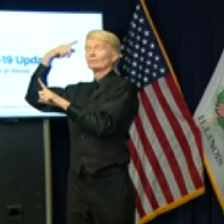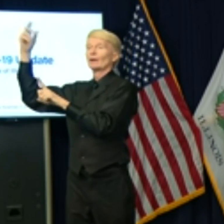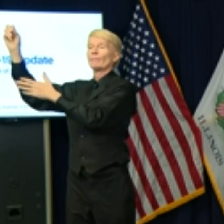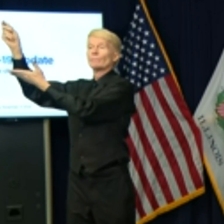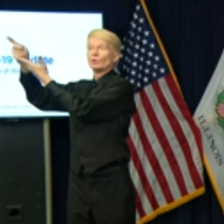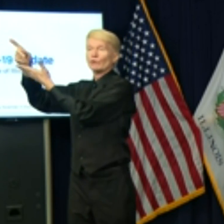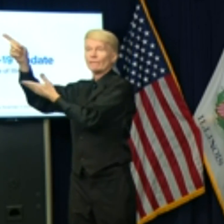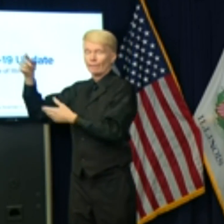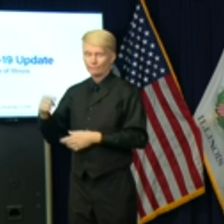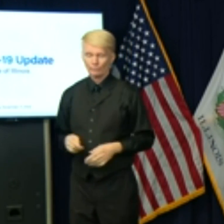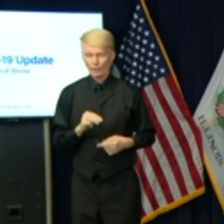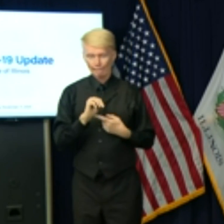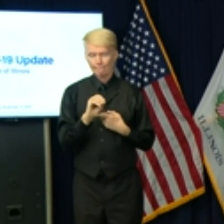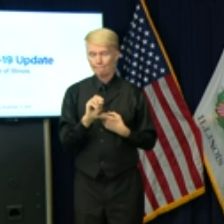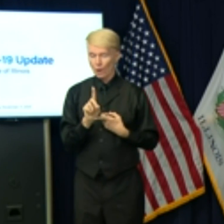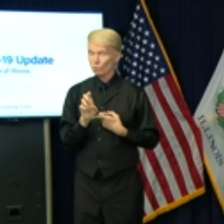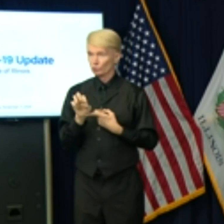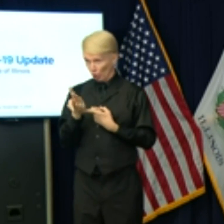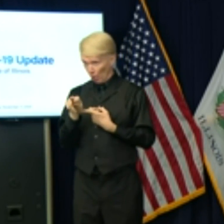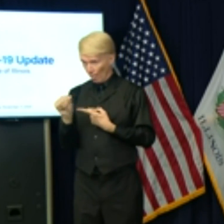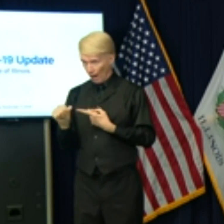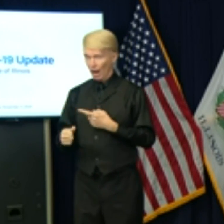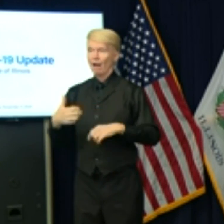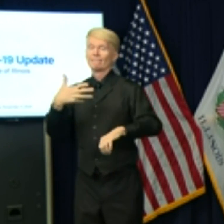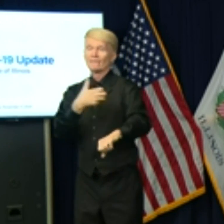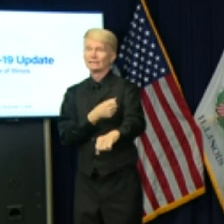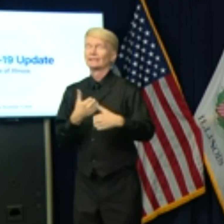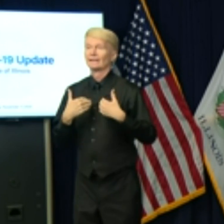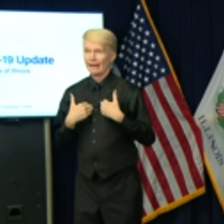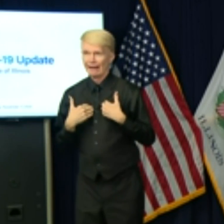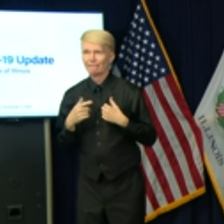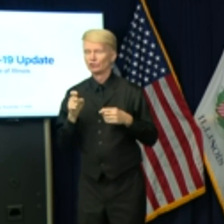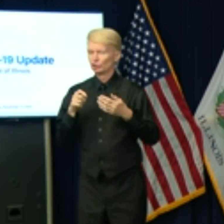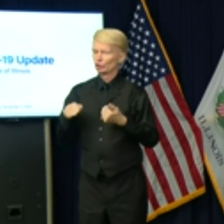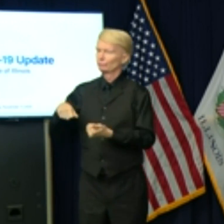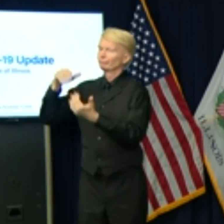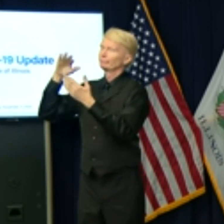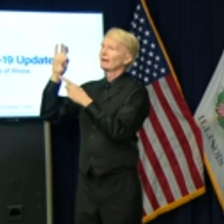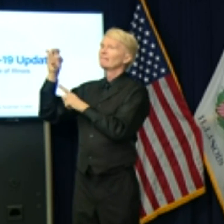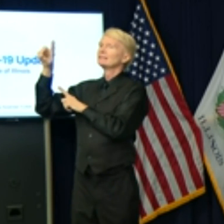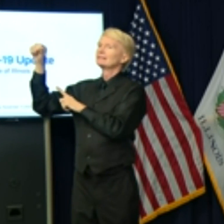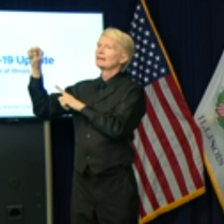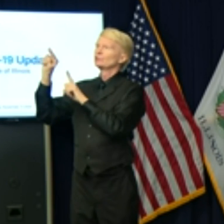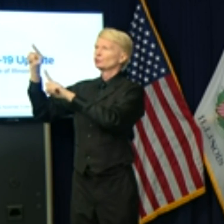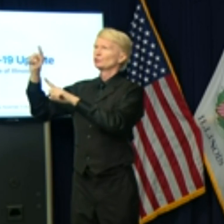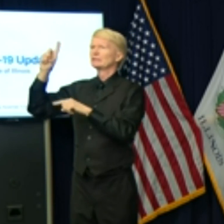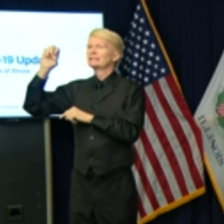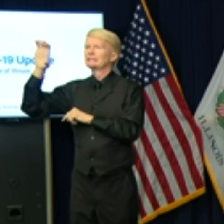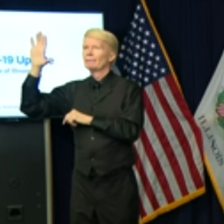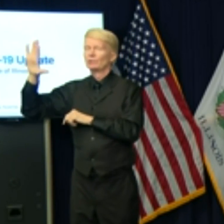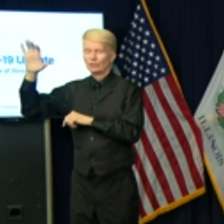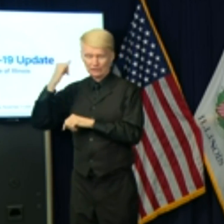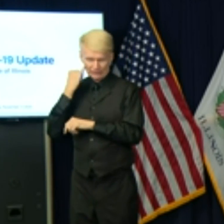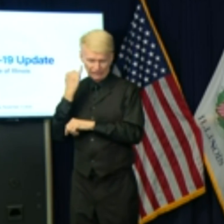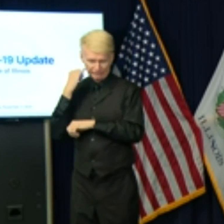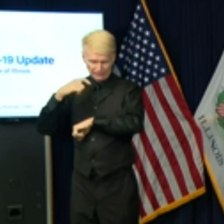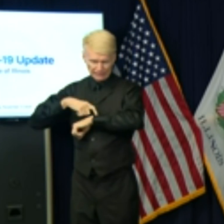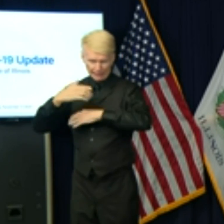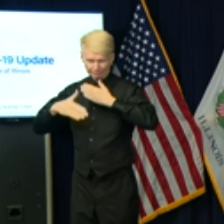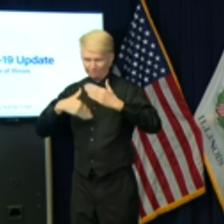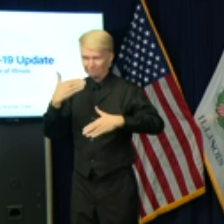vaccine should be going before the FDA in the beginning of December. If that process takes two to four weeks for